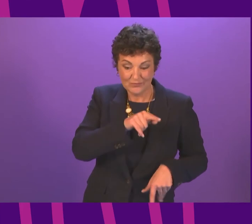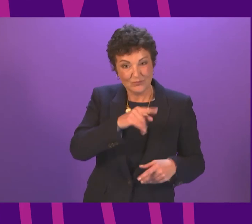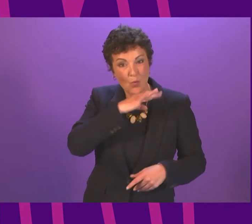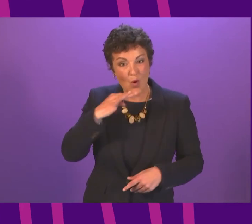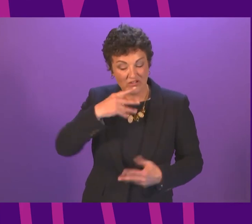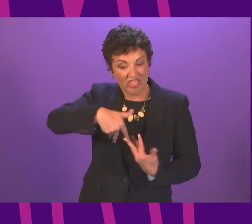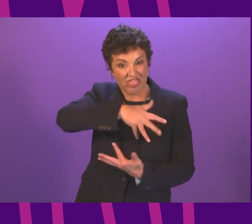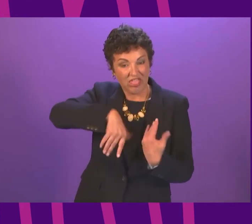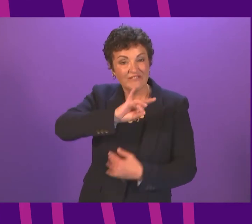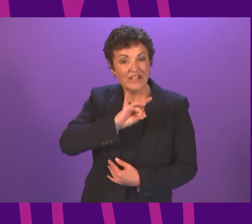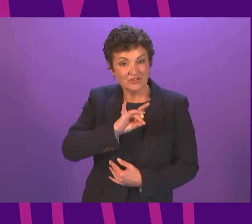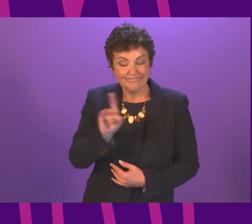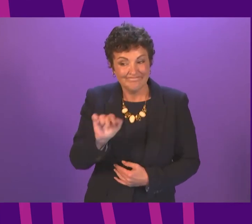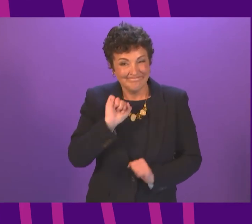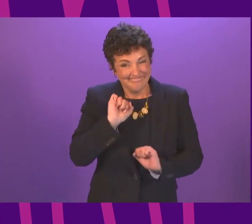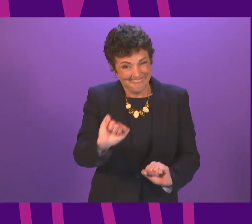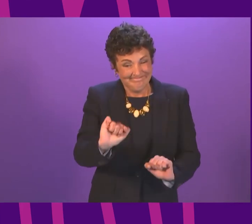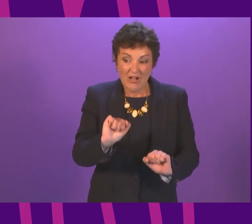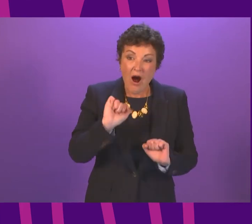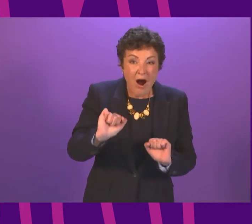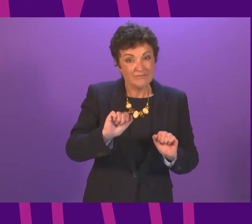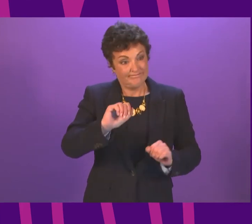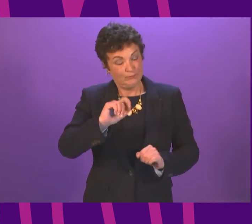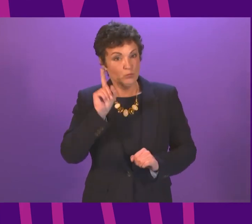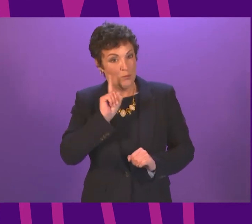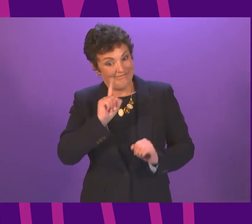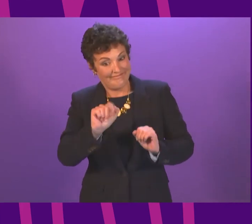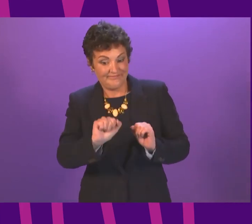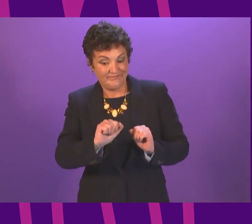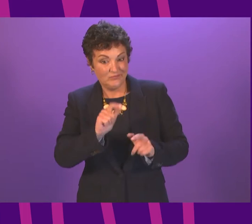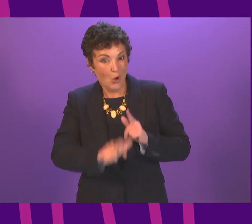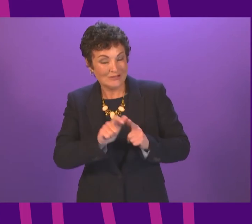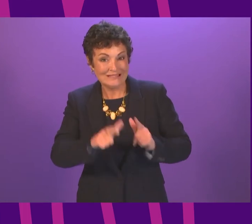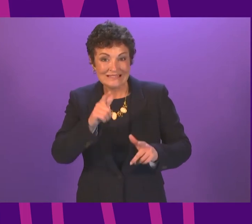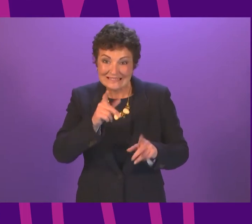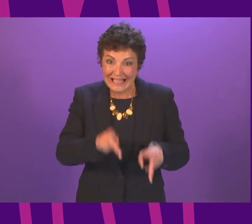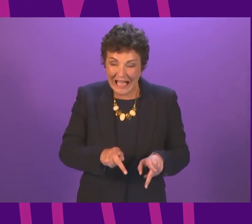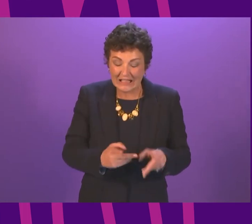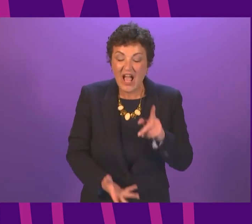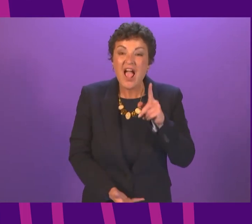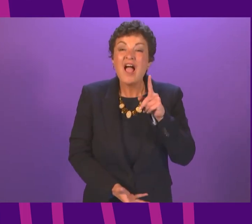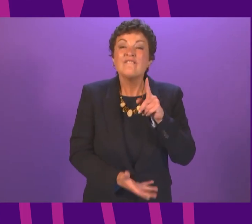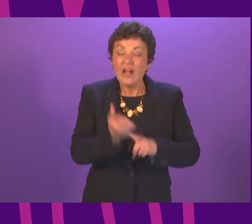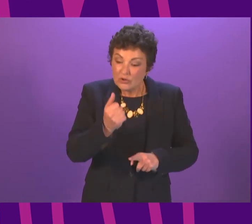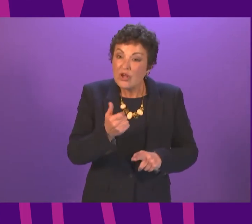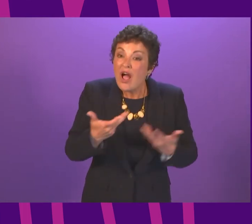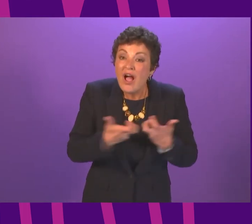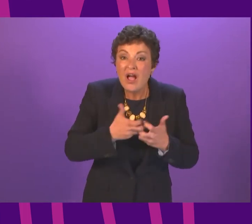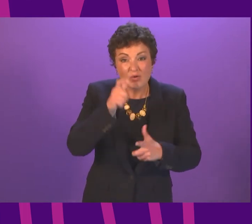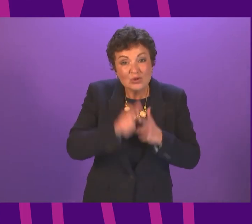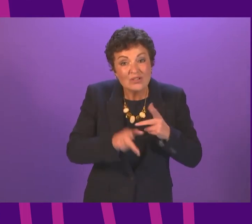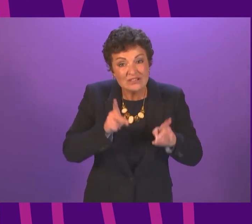Mayne's mum, Kimberly, had to learn the true cause of her daughter's death in the newspaper and join the dots. That is